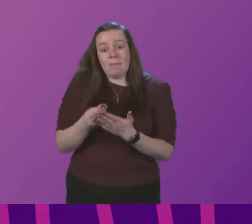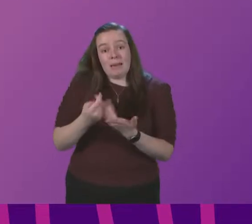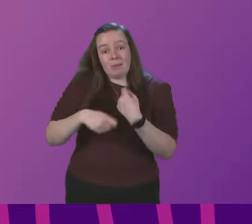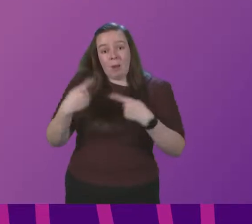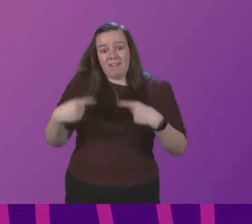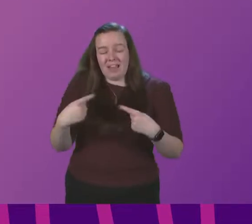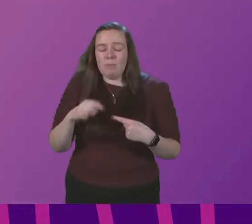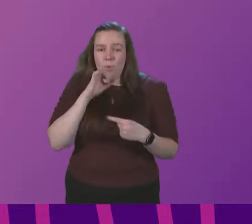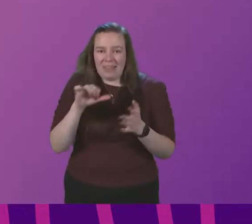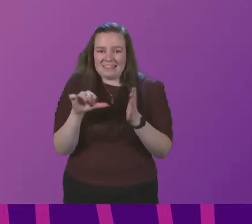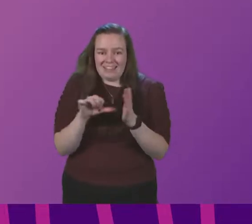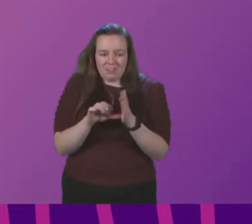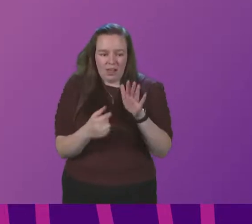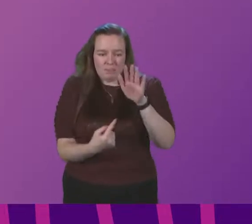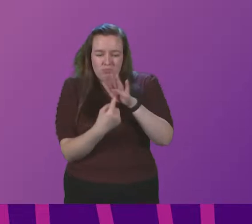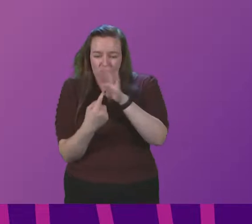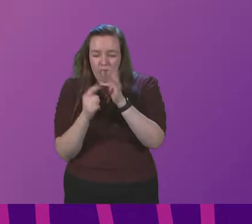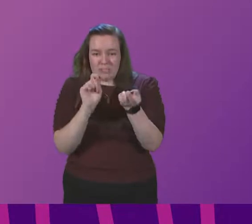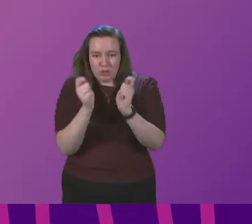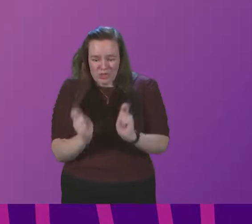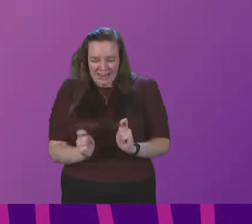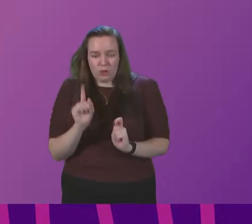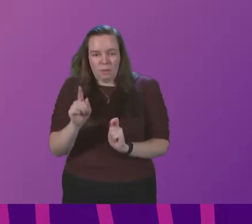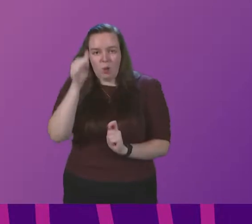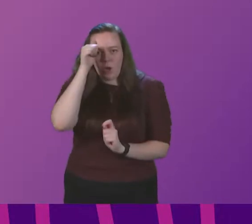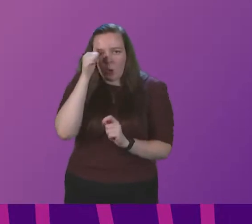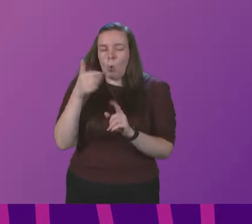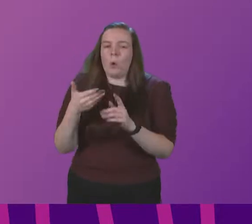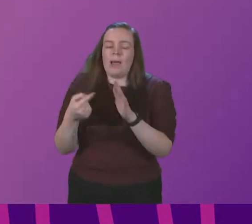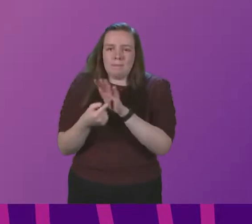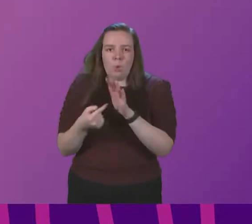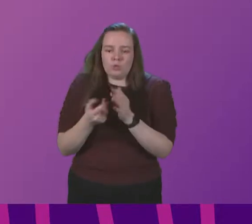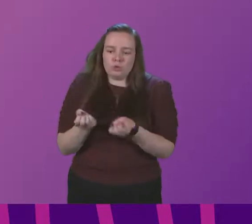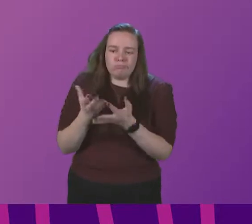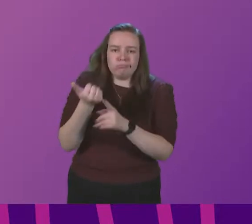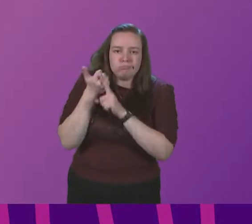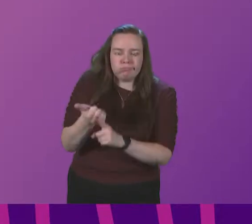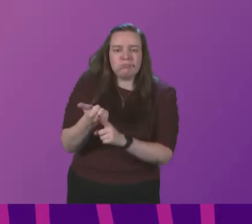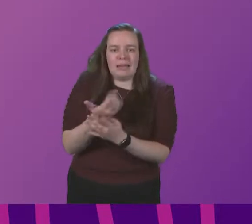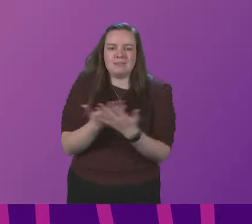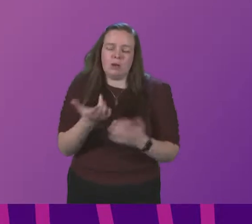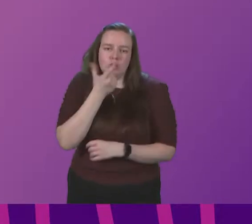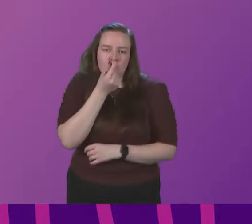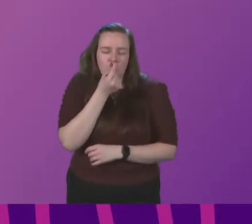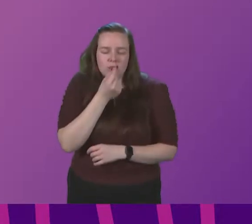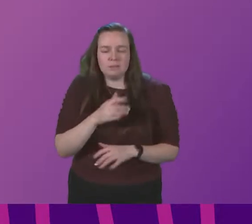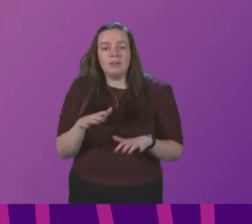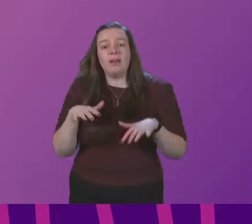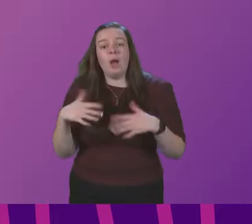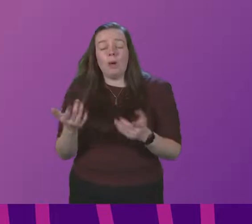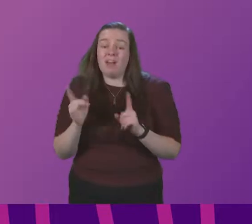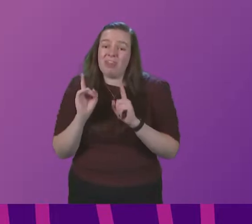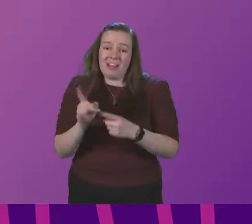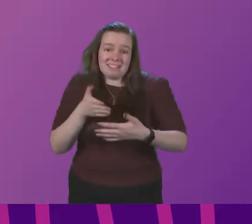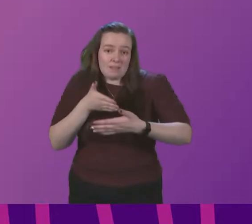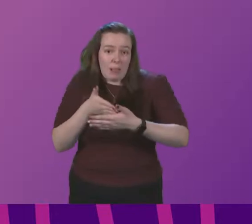difficult reprioritisation, but we recognise the importance of providing as much help as we possibly can. However, this is the